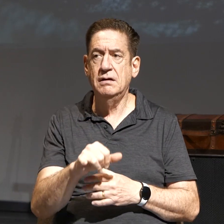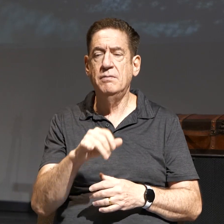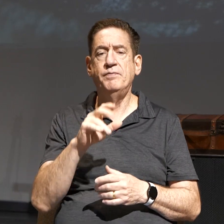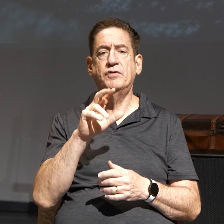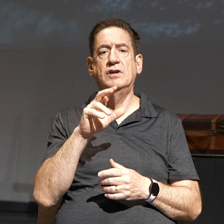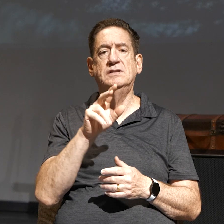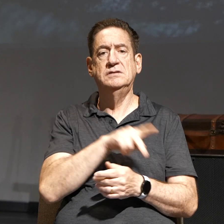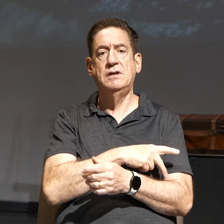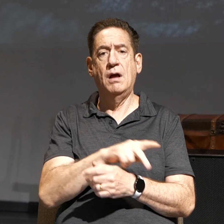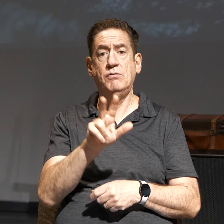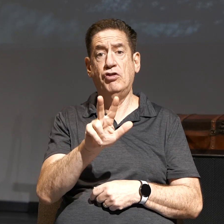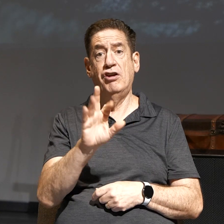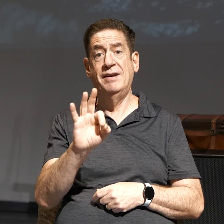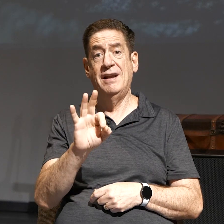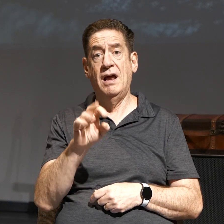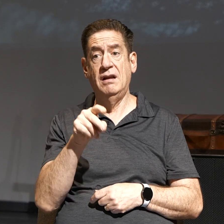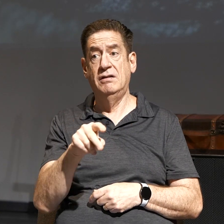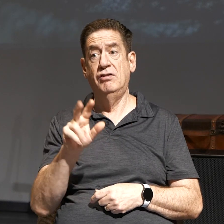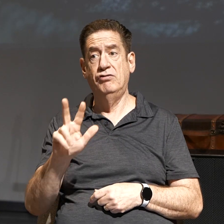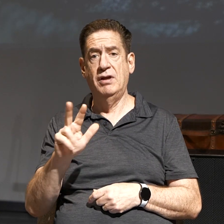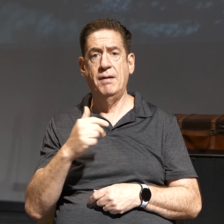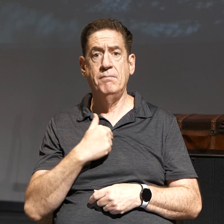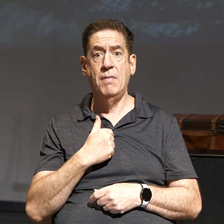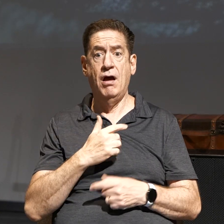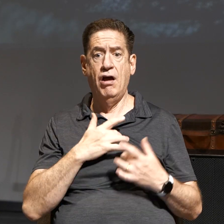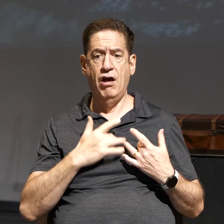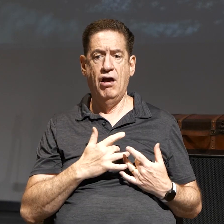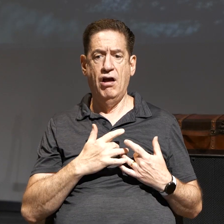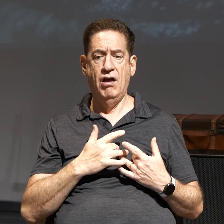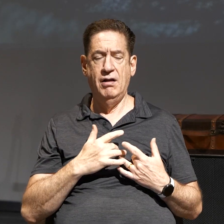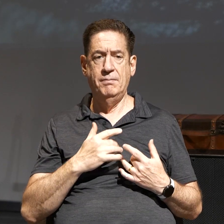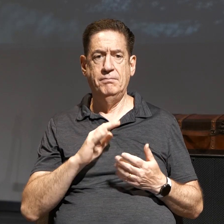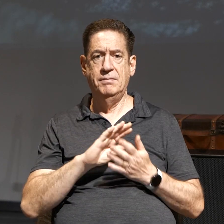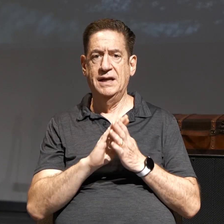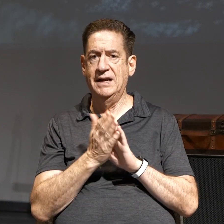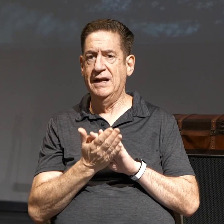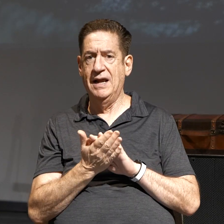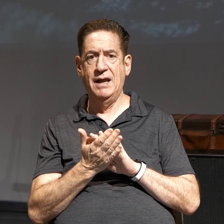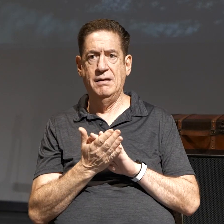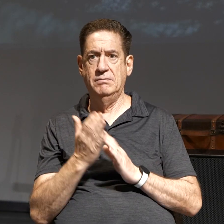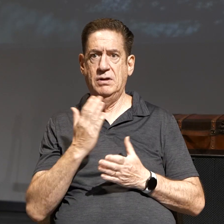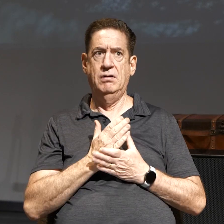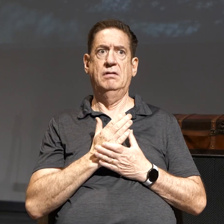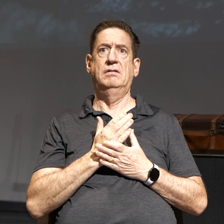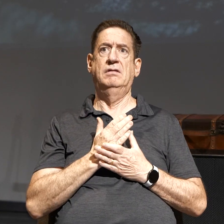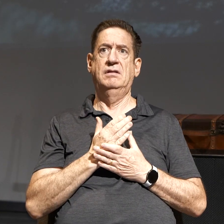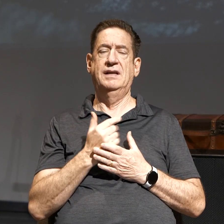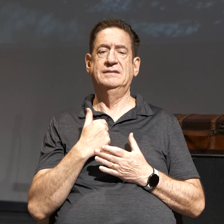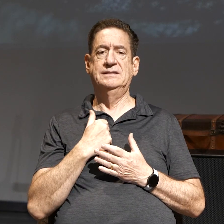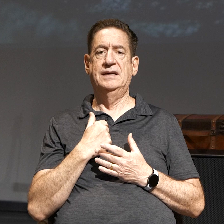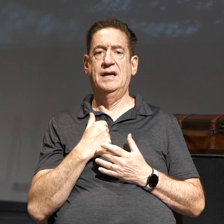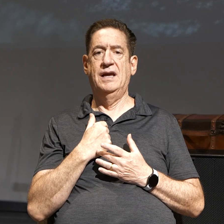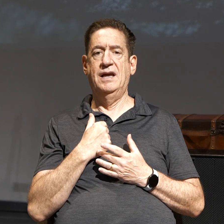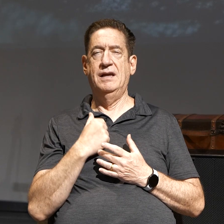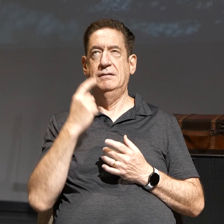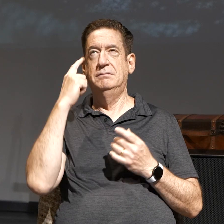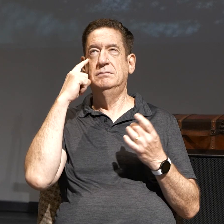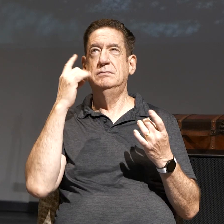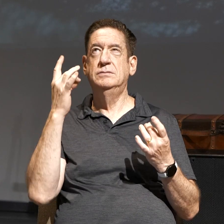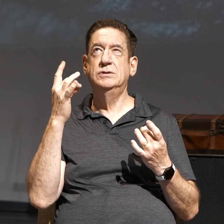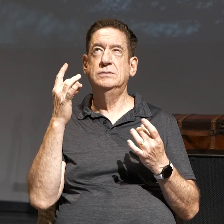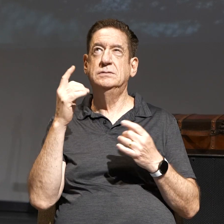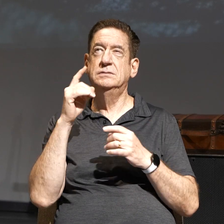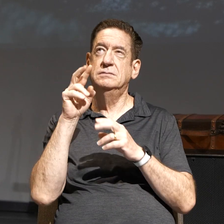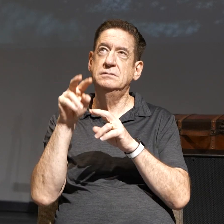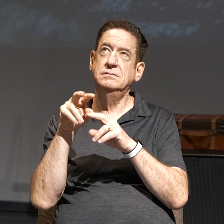.3, my heart became hot within me as I mused. The word is meditated. As I meditated. As I thought